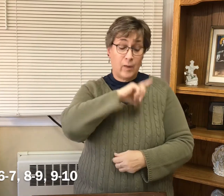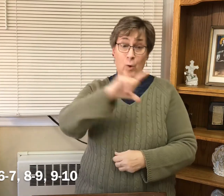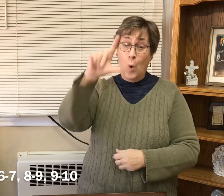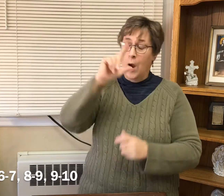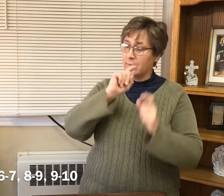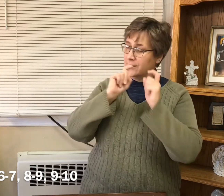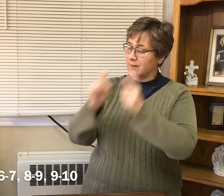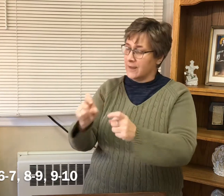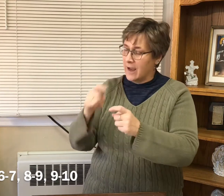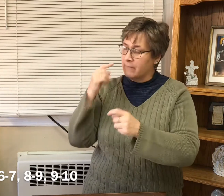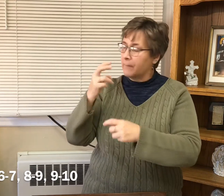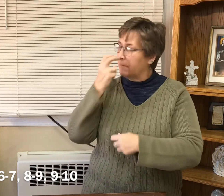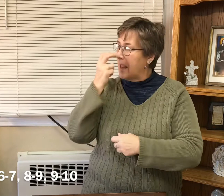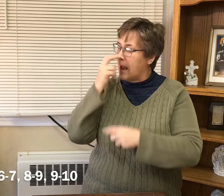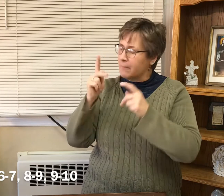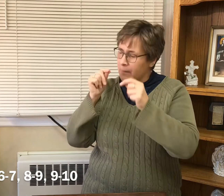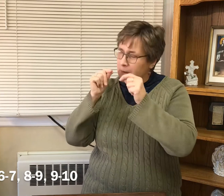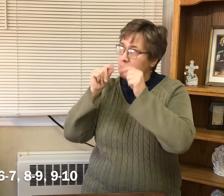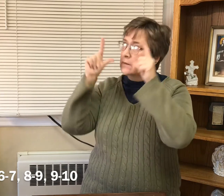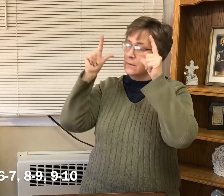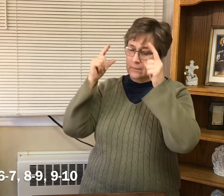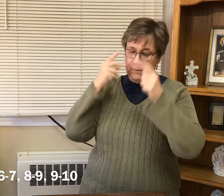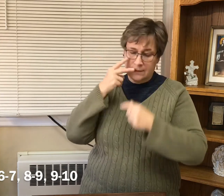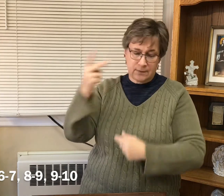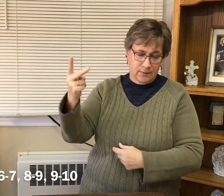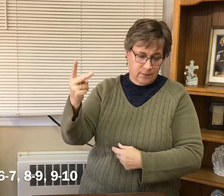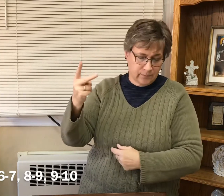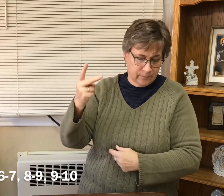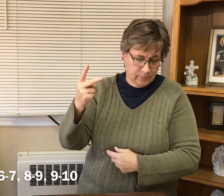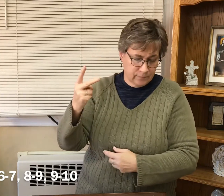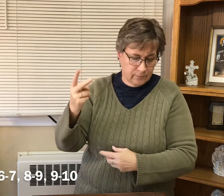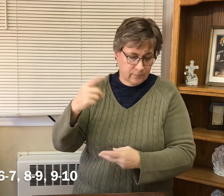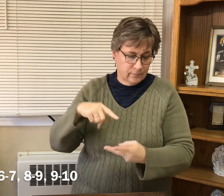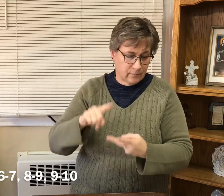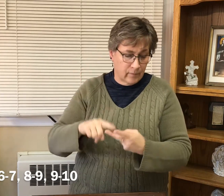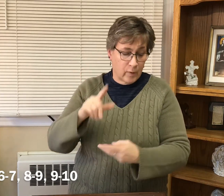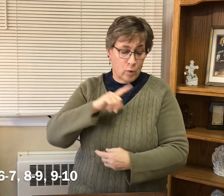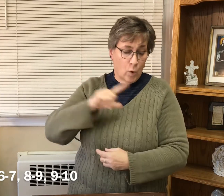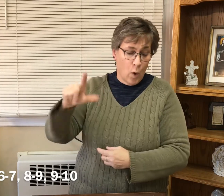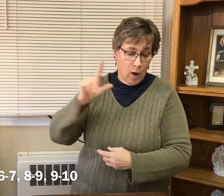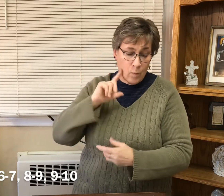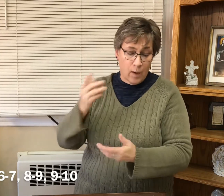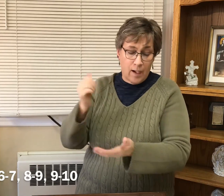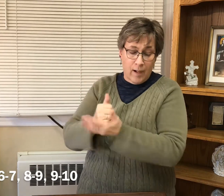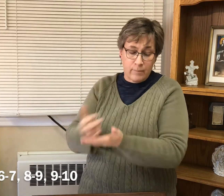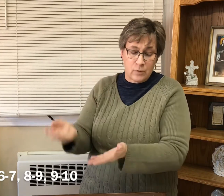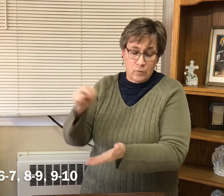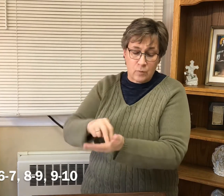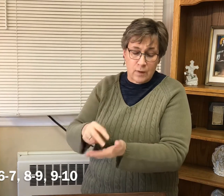The Lord gives sight to the blind. The Lord raises up those who were bowed down.